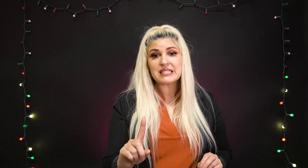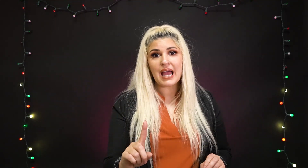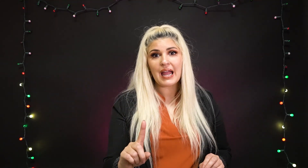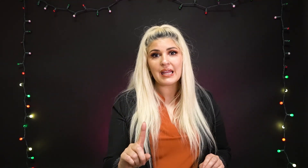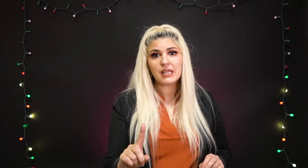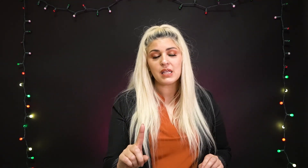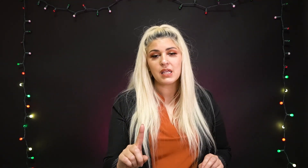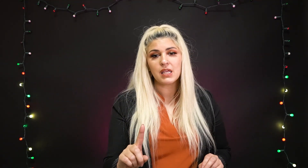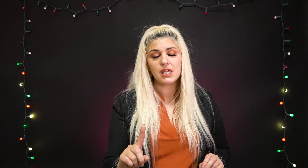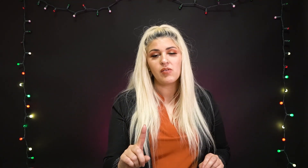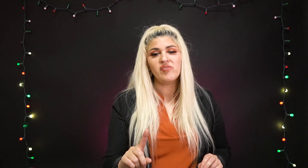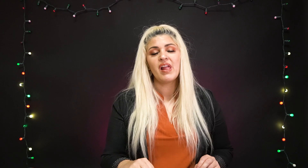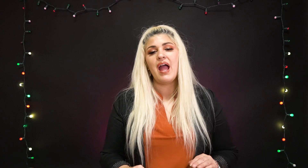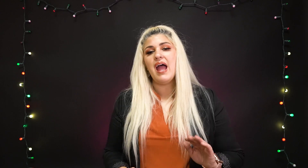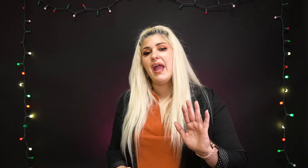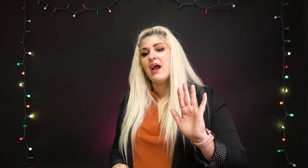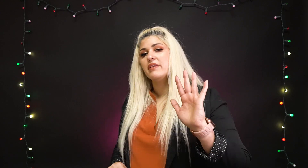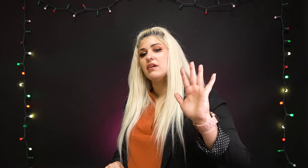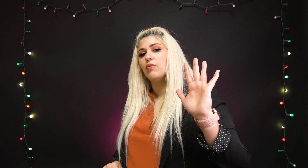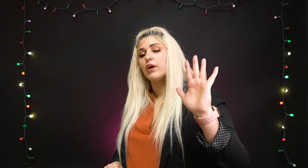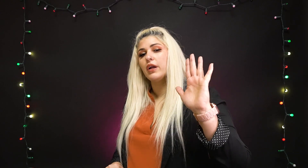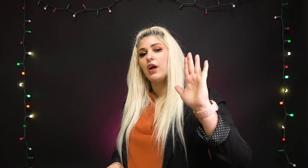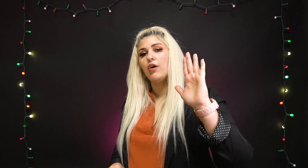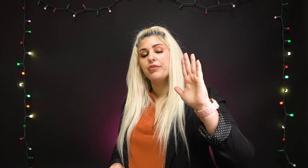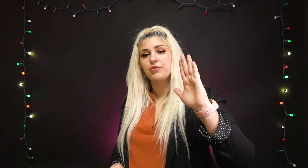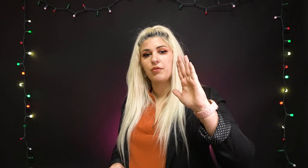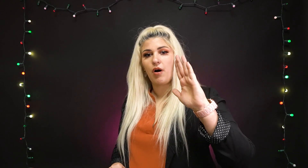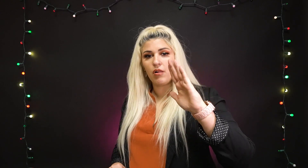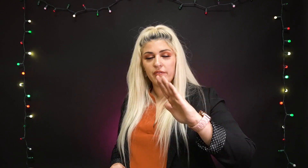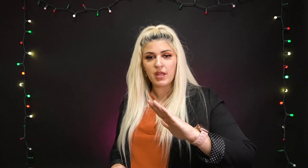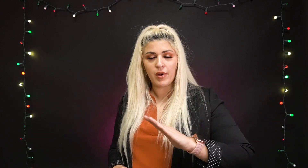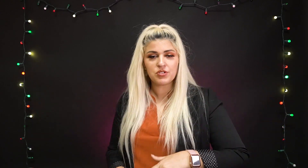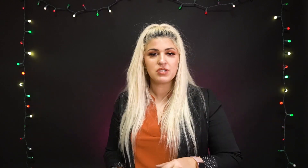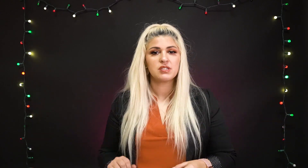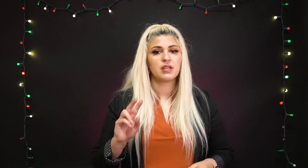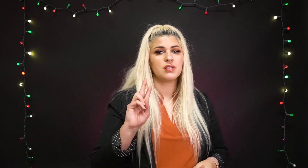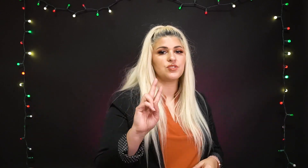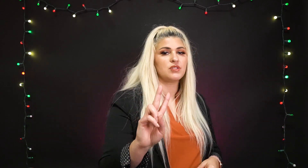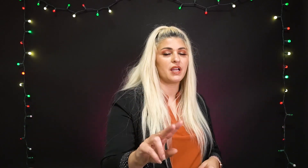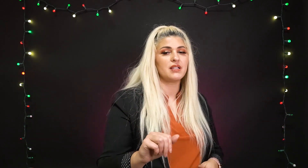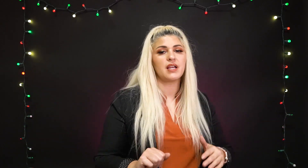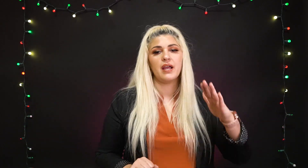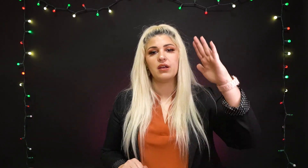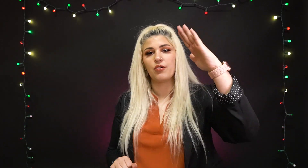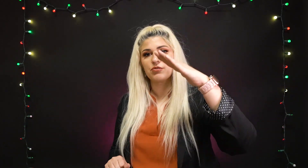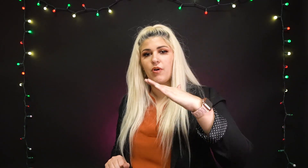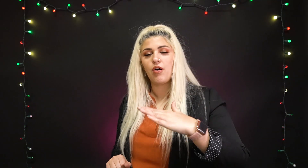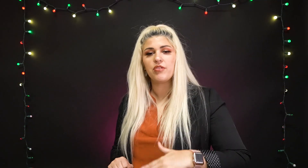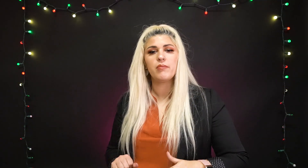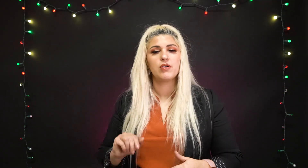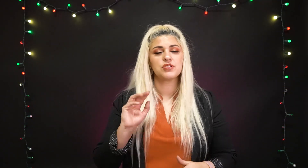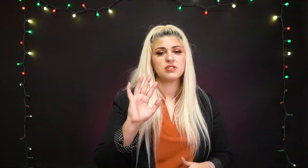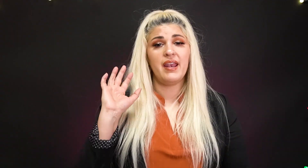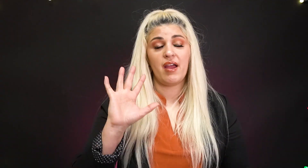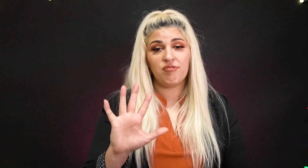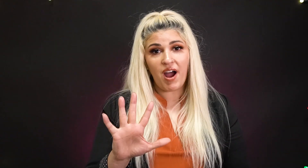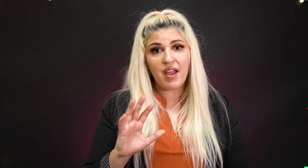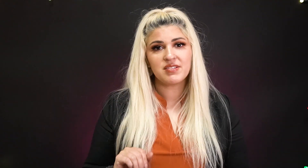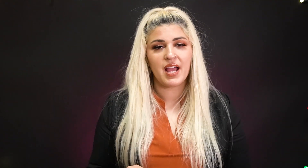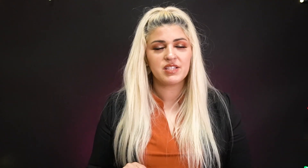sign and we're gonna go through all of the emotions i'm gonna do the second sign and go through all the emotions and i have five signs